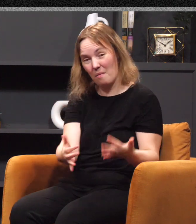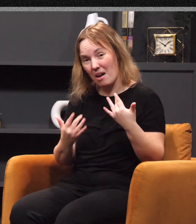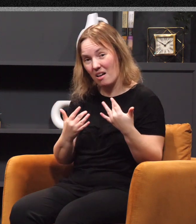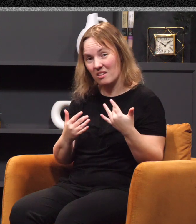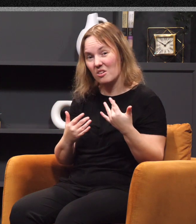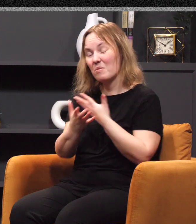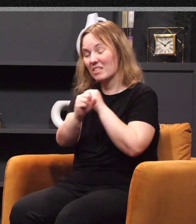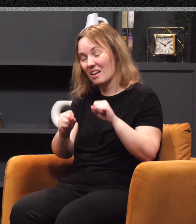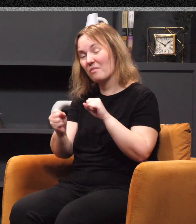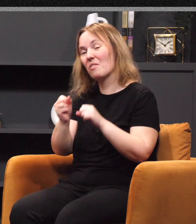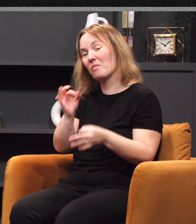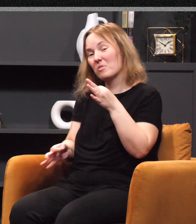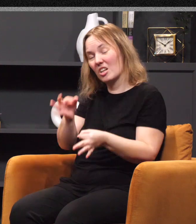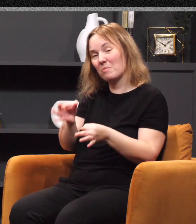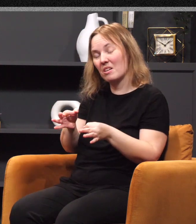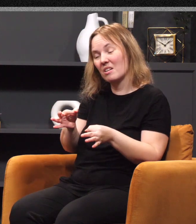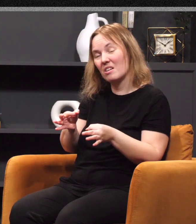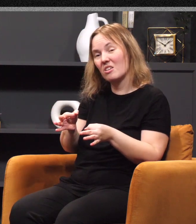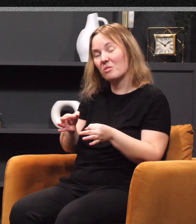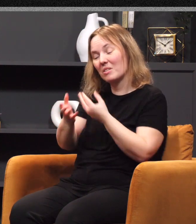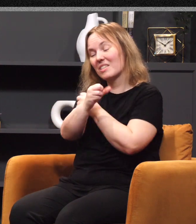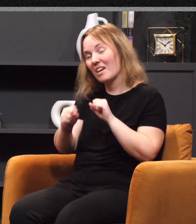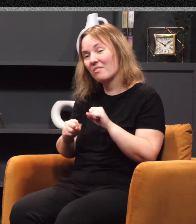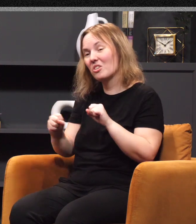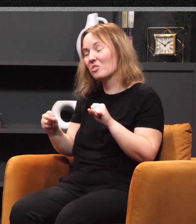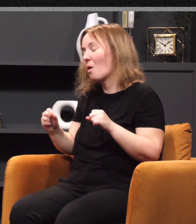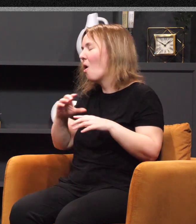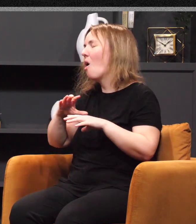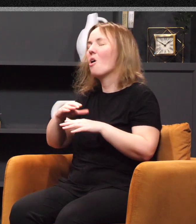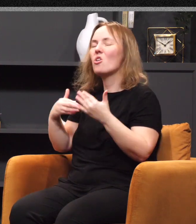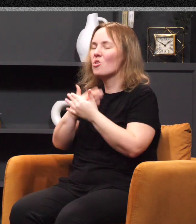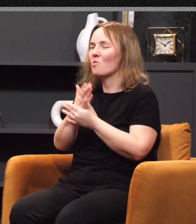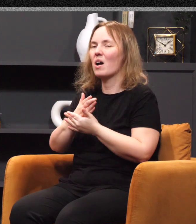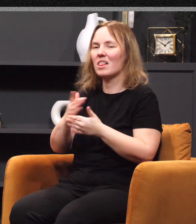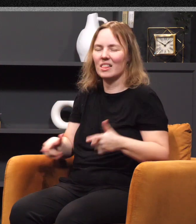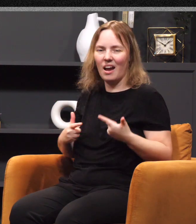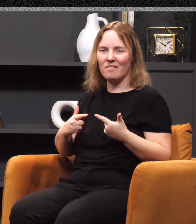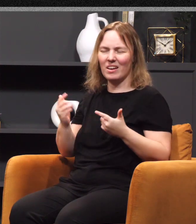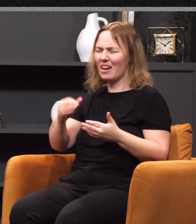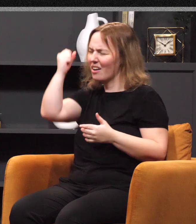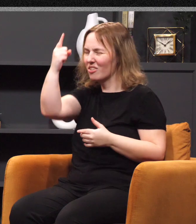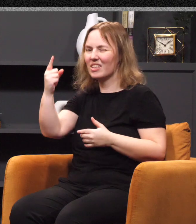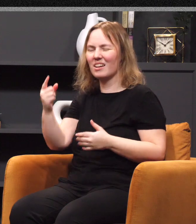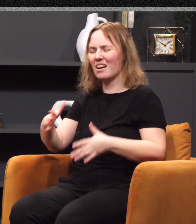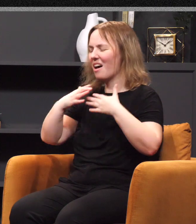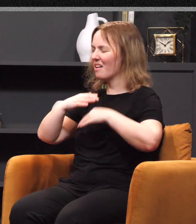judgment. You have been saved to a whole new life. You've been saved to a whole new level of understanding, of living, of fulfillment,